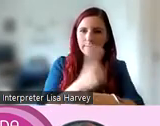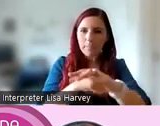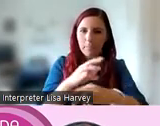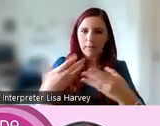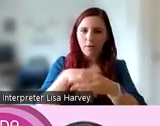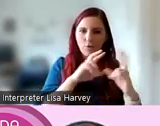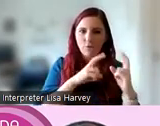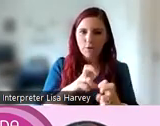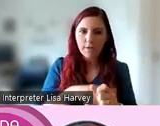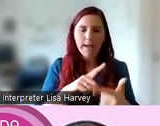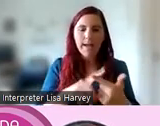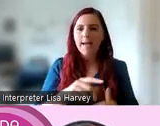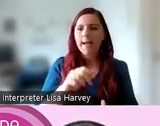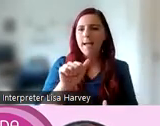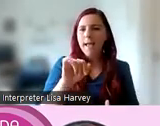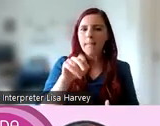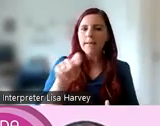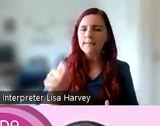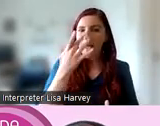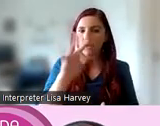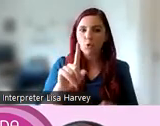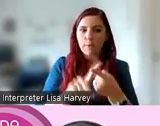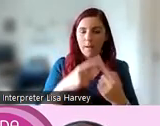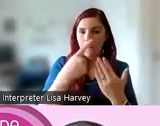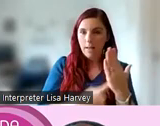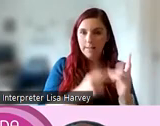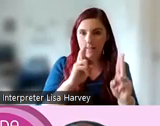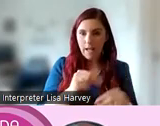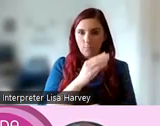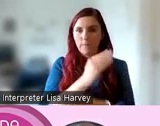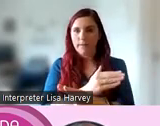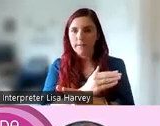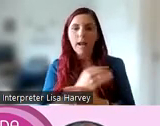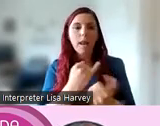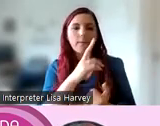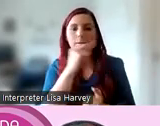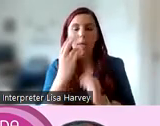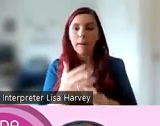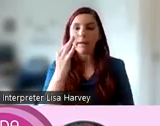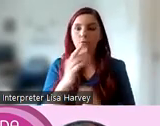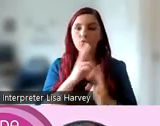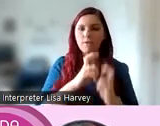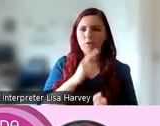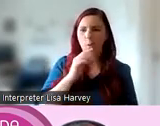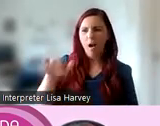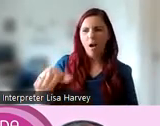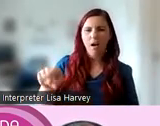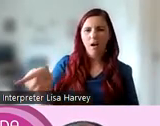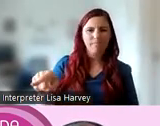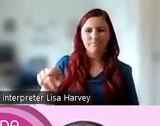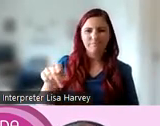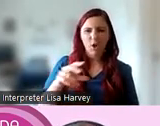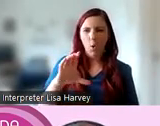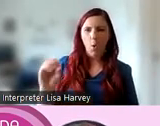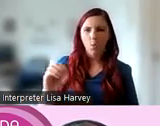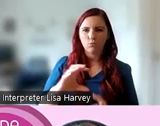Ableist attitudes and policies can prevent involvement, for example, when researchers underestimate the abilities of co-researchers, or when